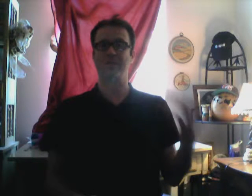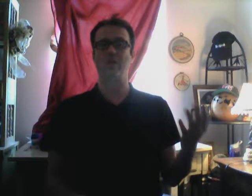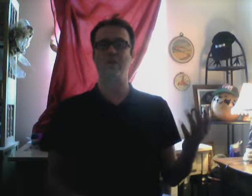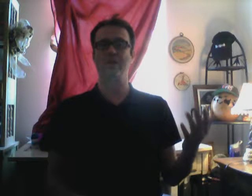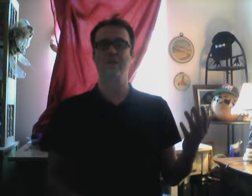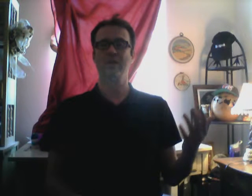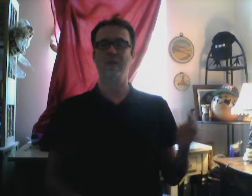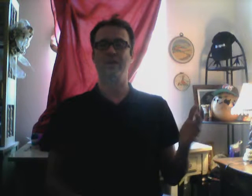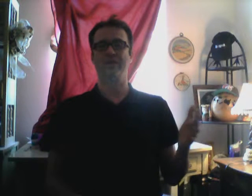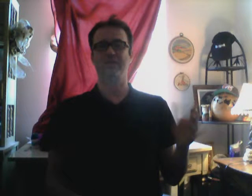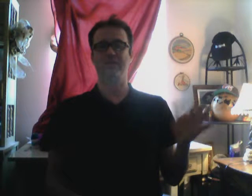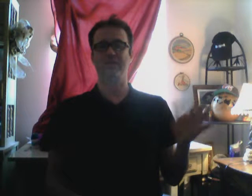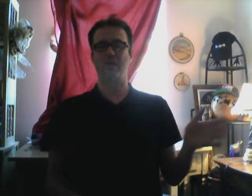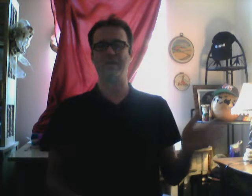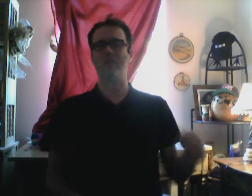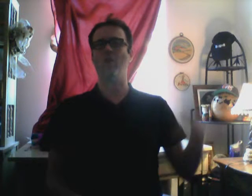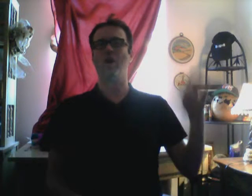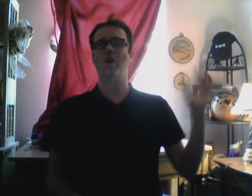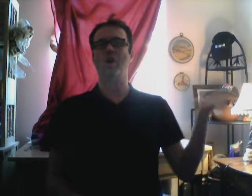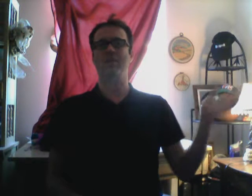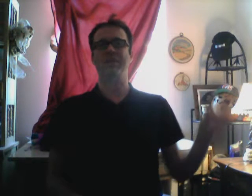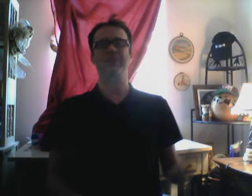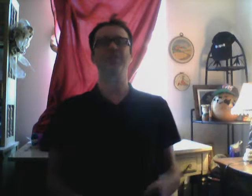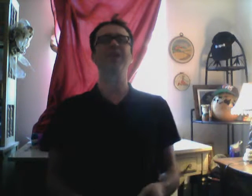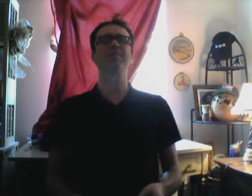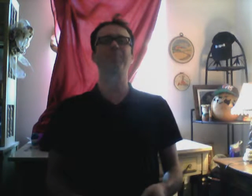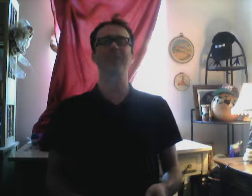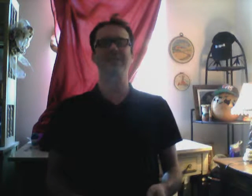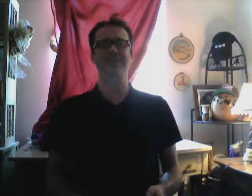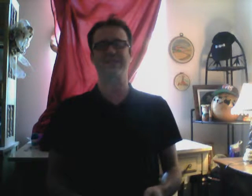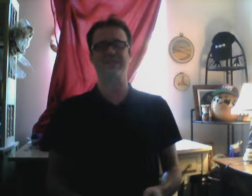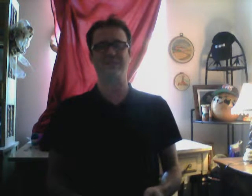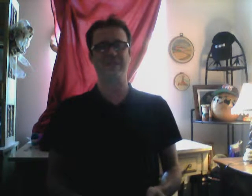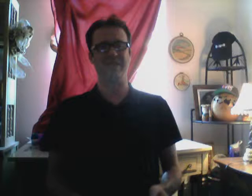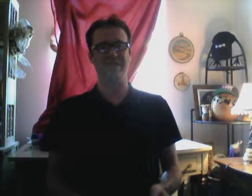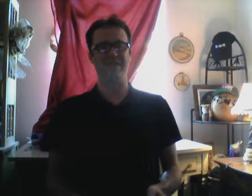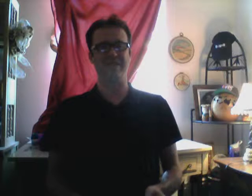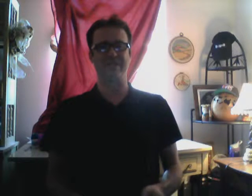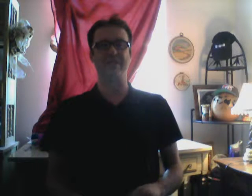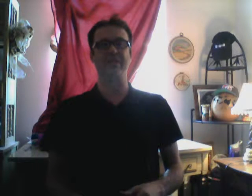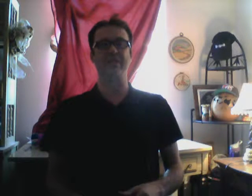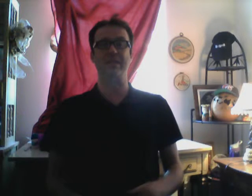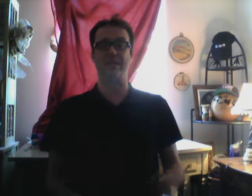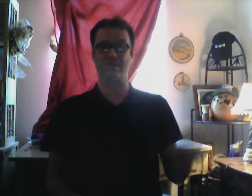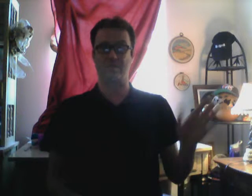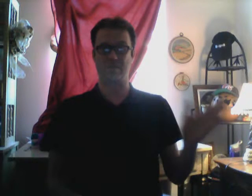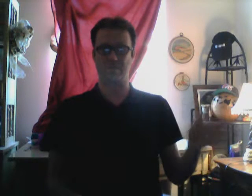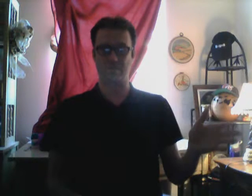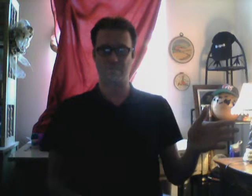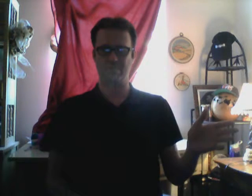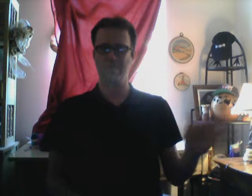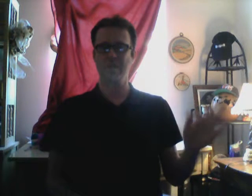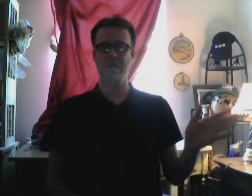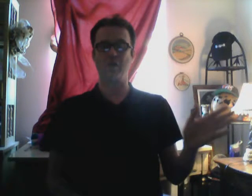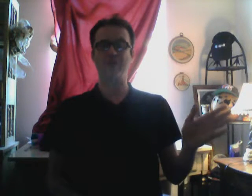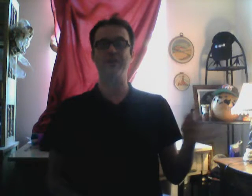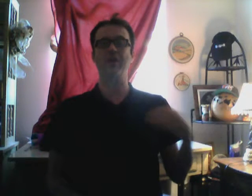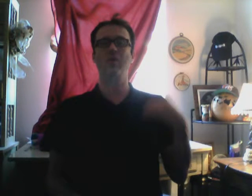knowing. Obviously. They want to haunt me. They're trying to play this as religion. Demon deacons are untouchable. You know. Even though.